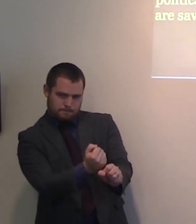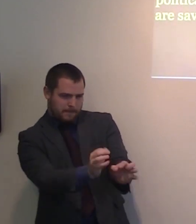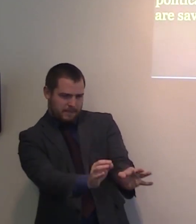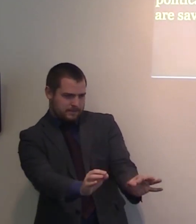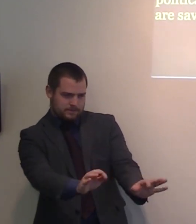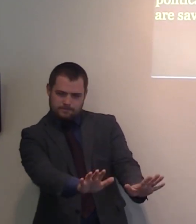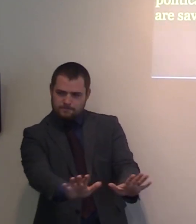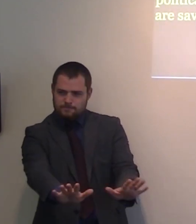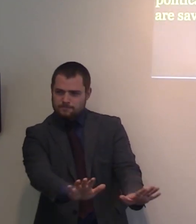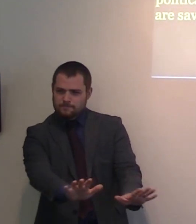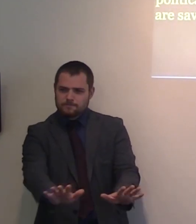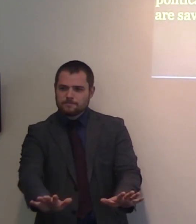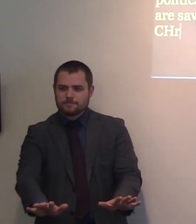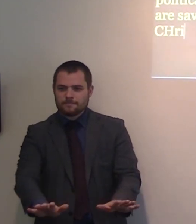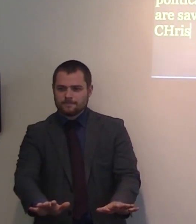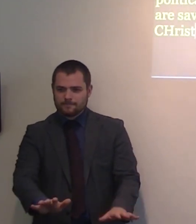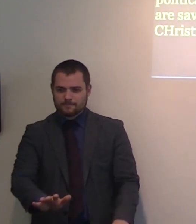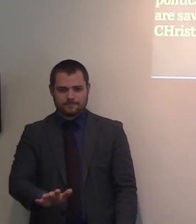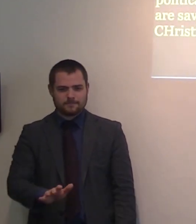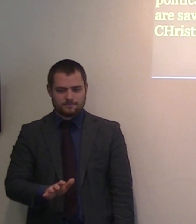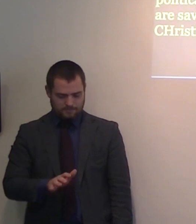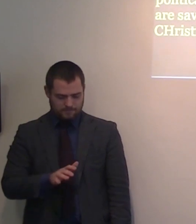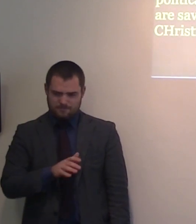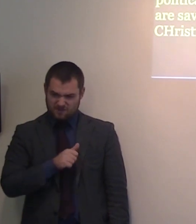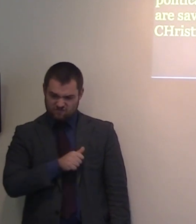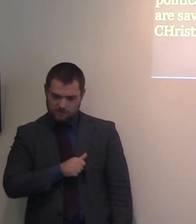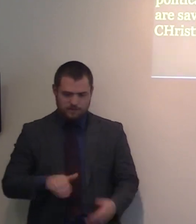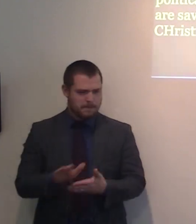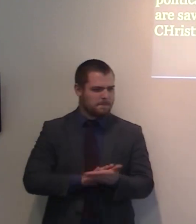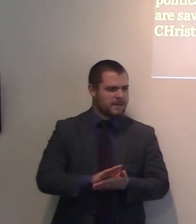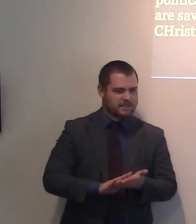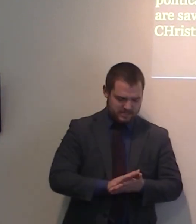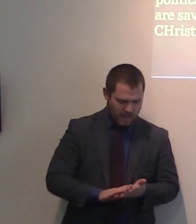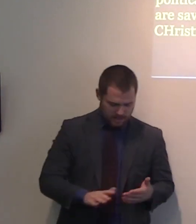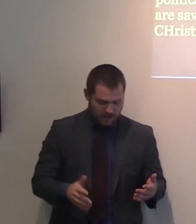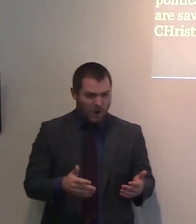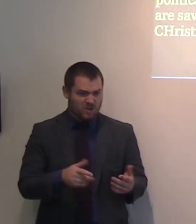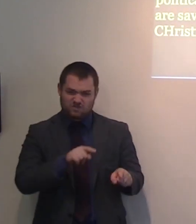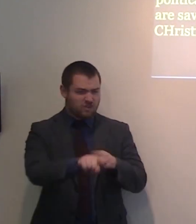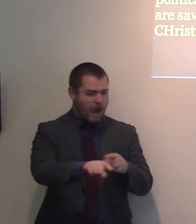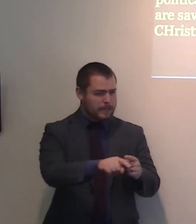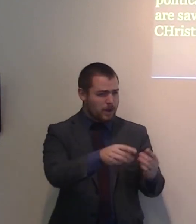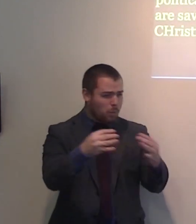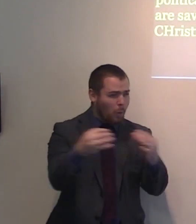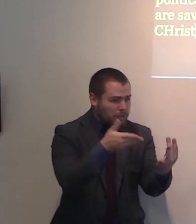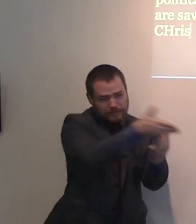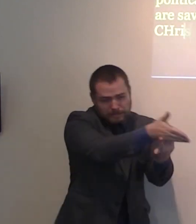Christians don't need to claim that they are pacifists. But we are peacemakers. That's the quality. Why?